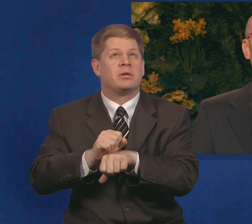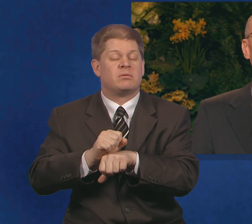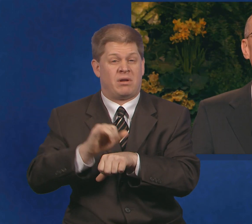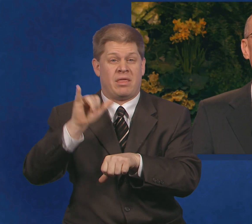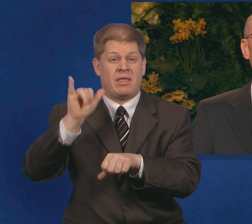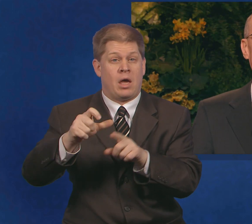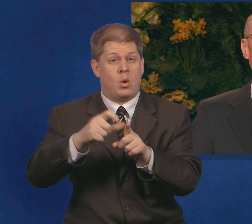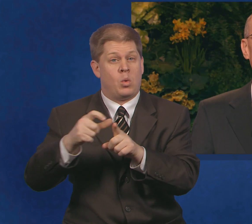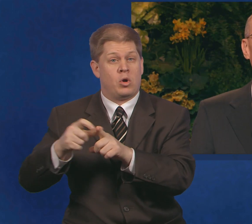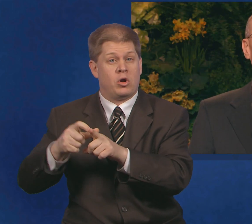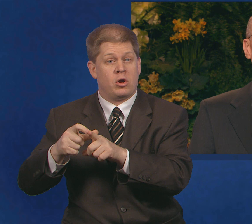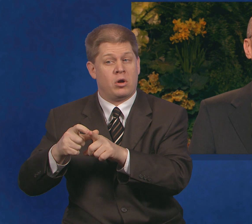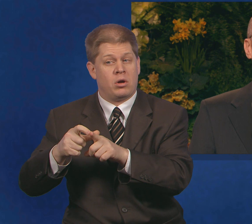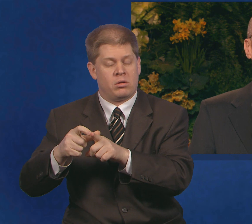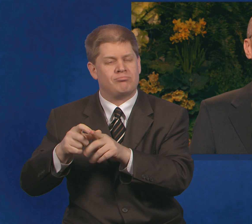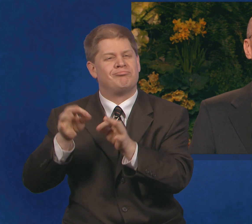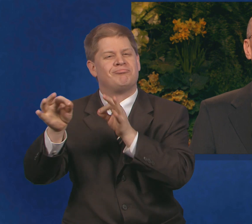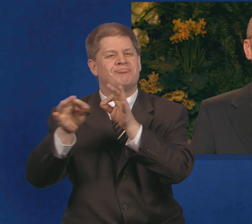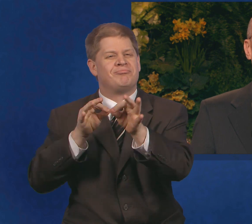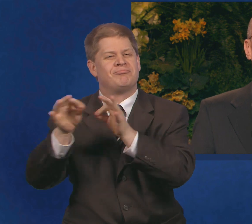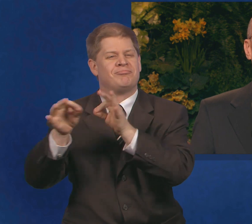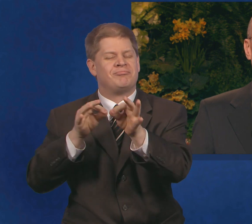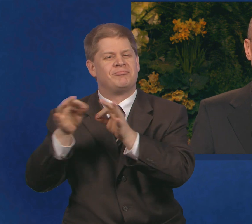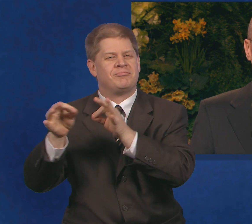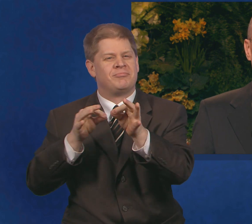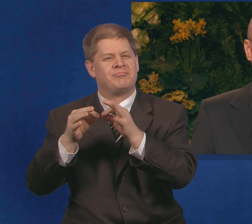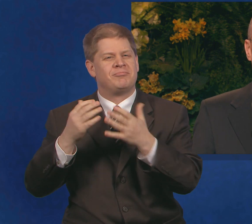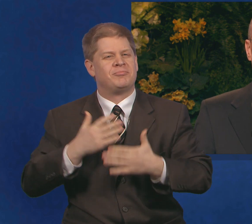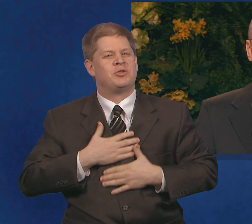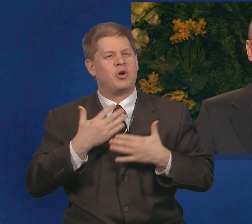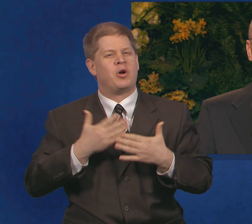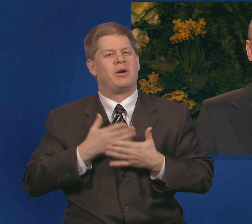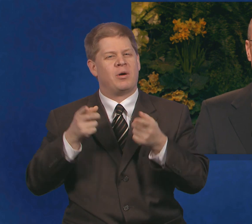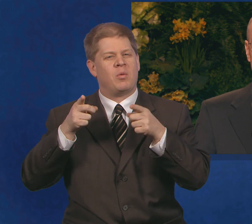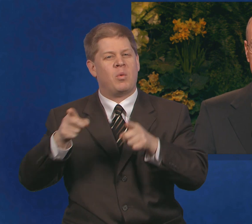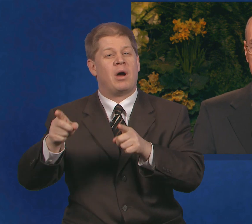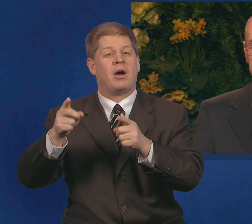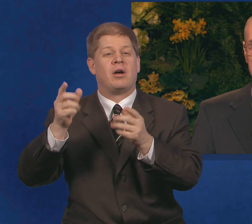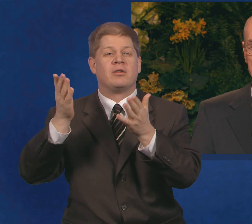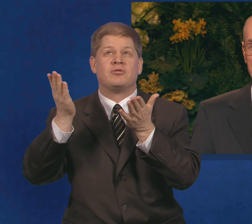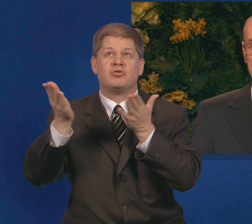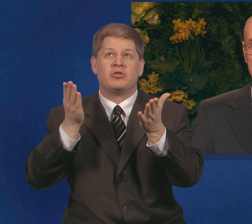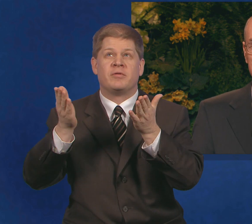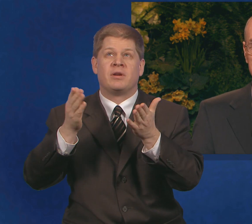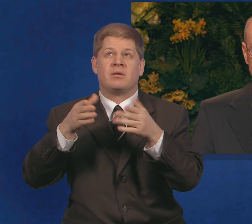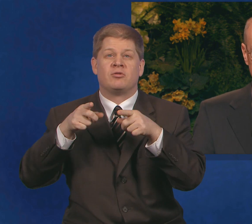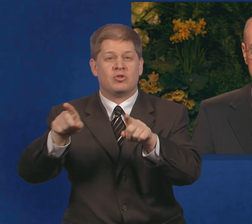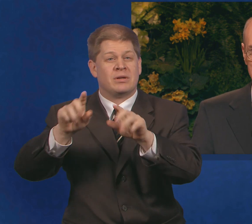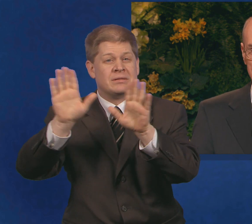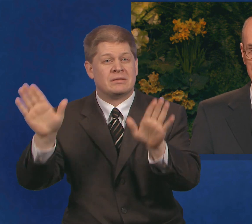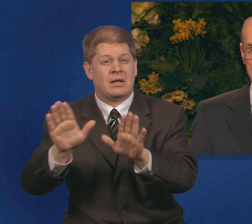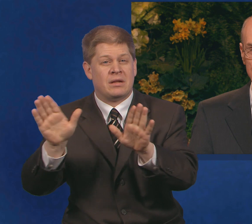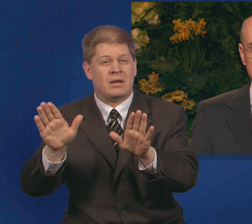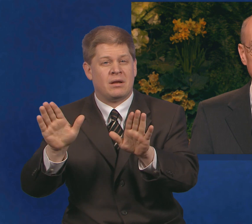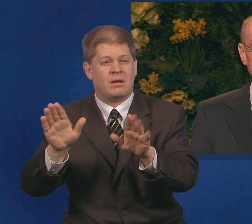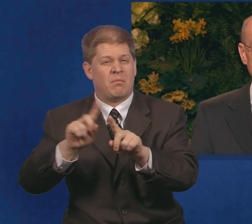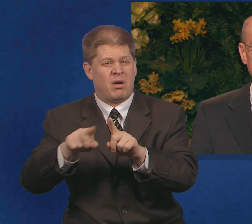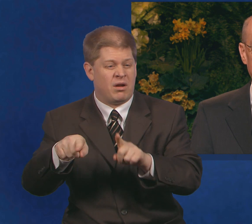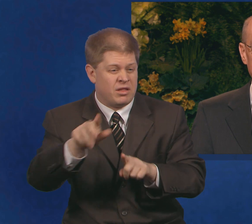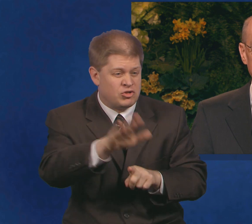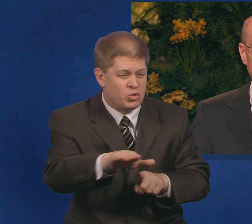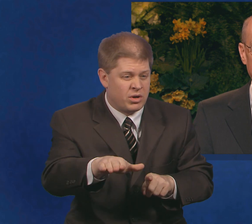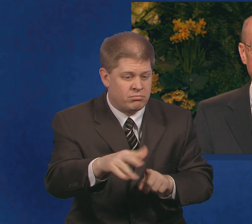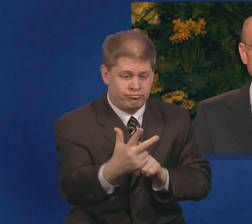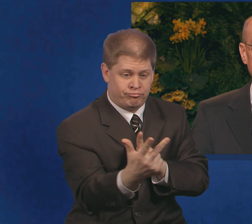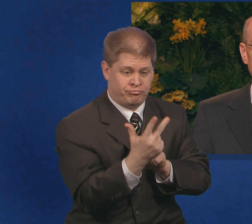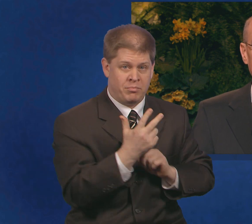lyrics were written to describe the joy that comes from worshiping the Lord on the Sabbath. But those children with the food